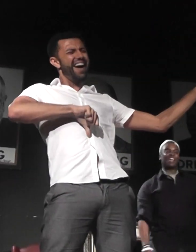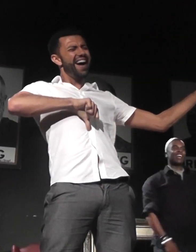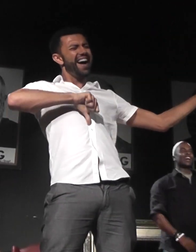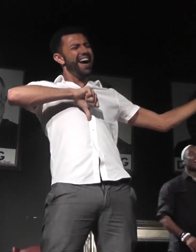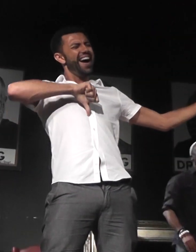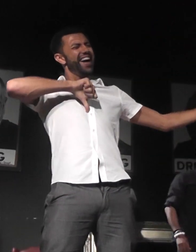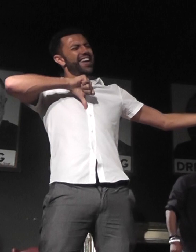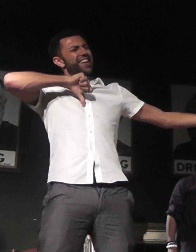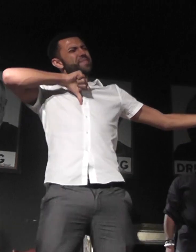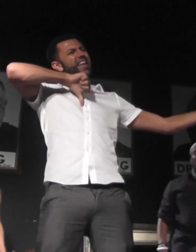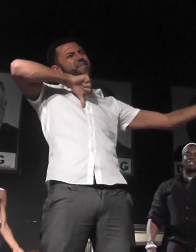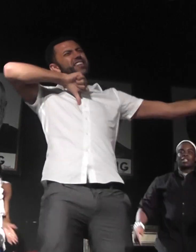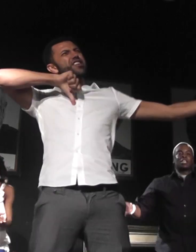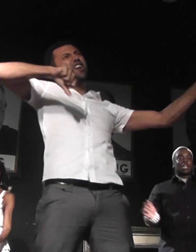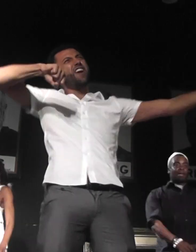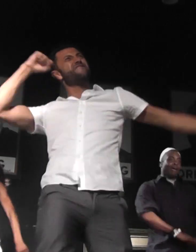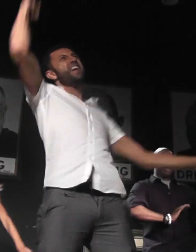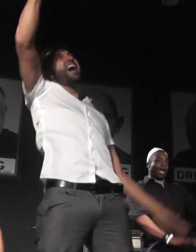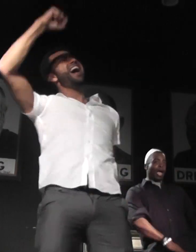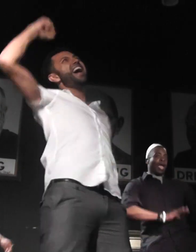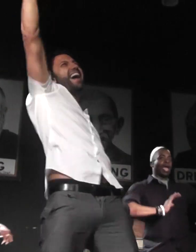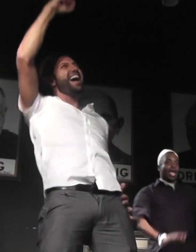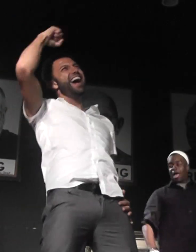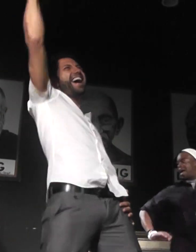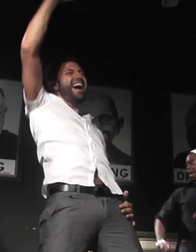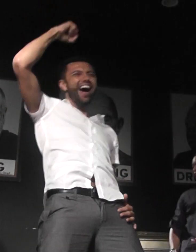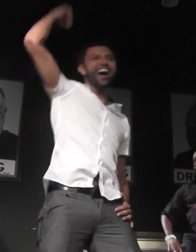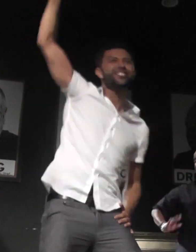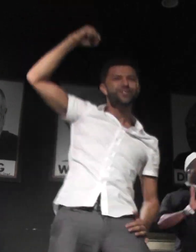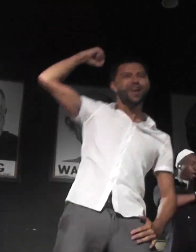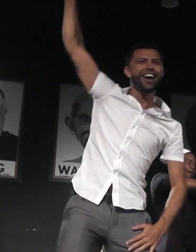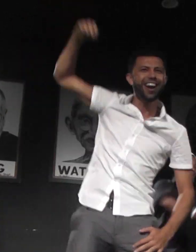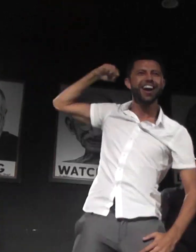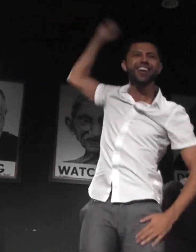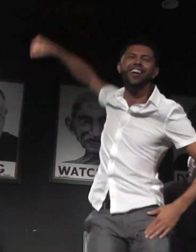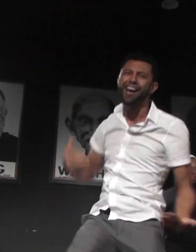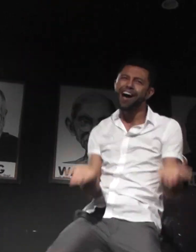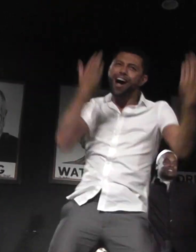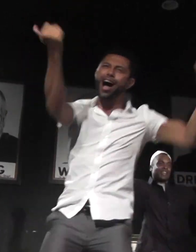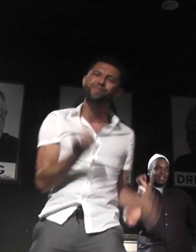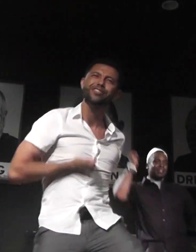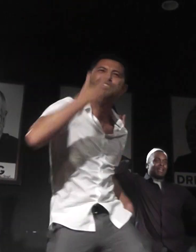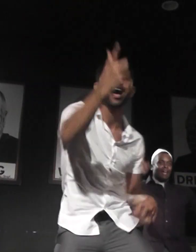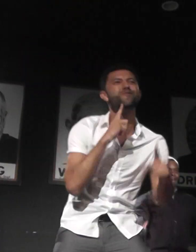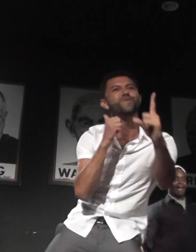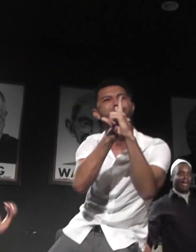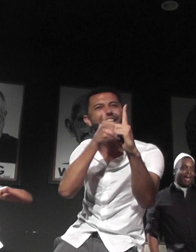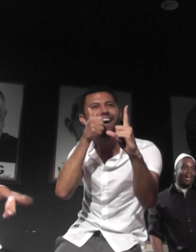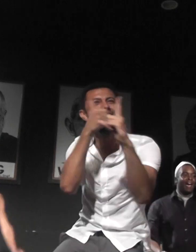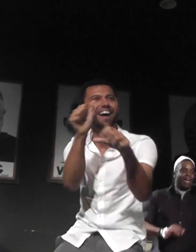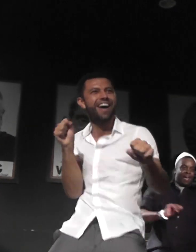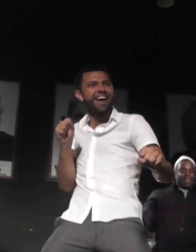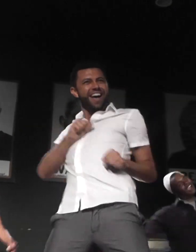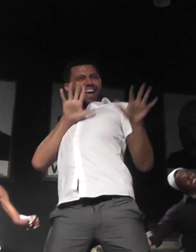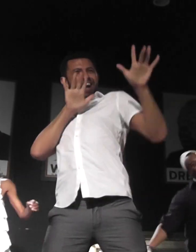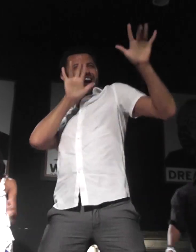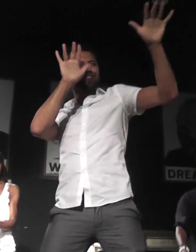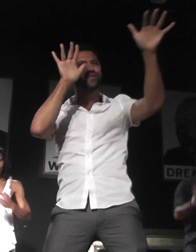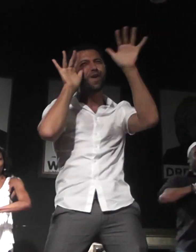it's time to stay You're what you're a firework Come on, let your girl out of Let's